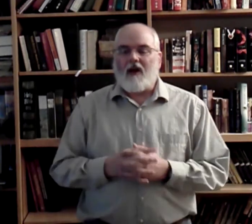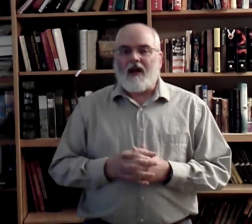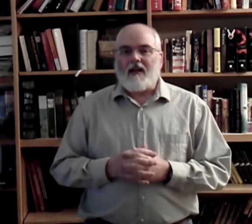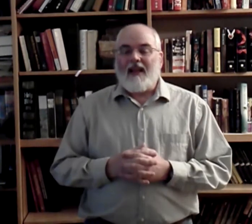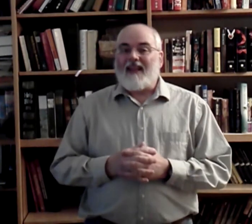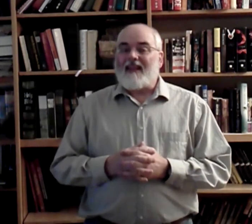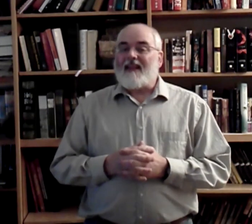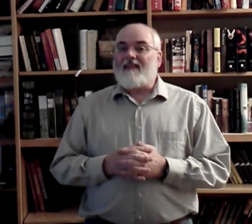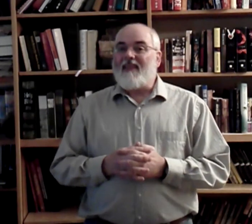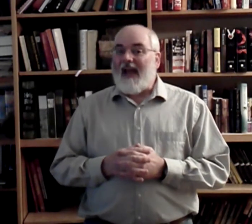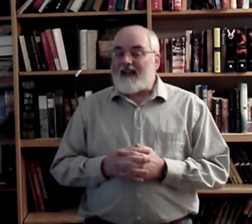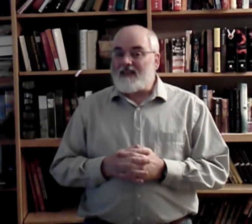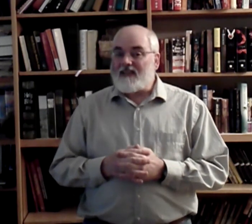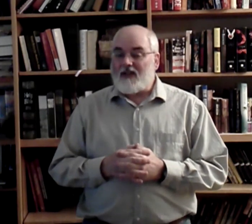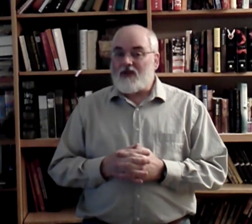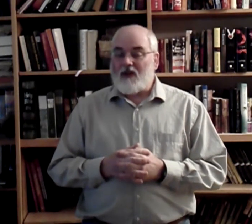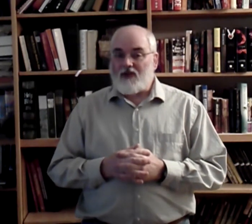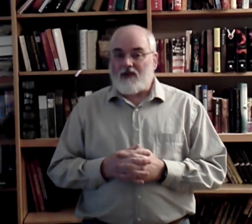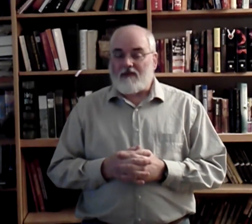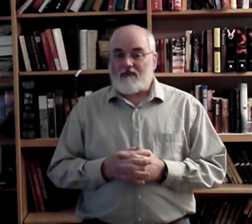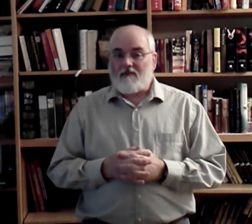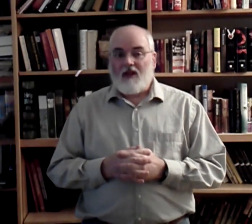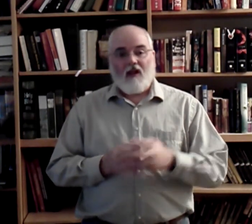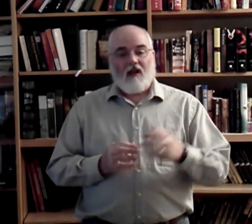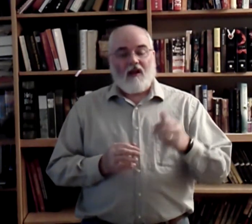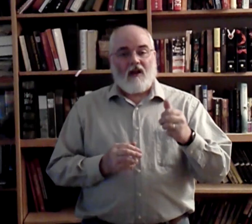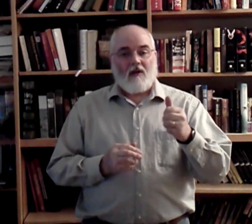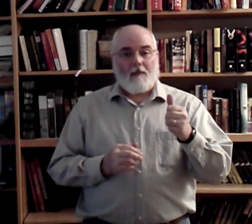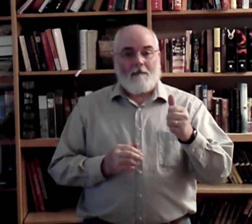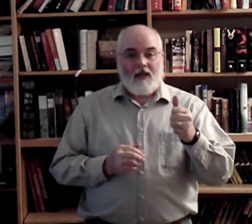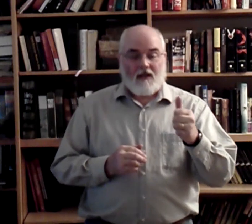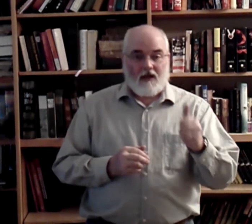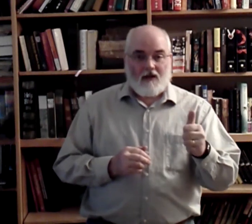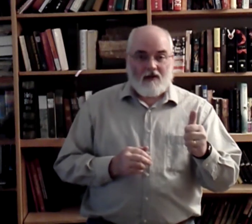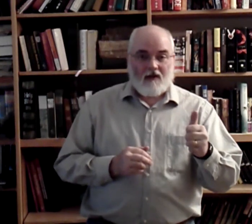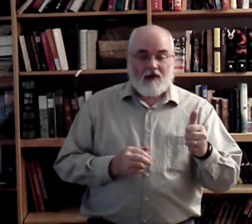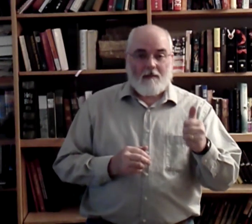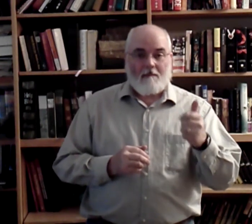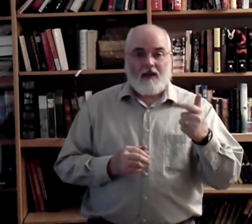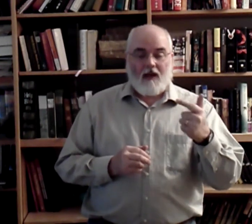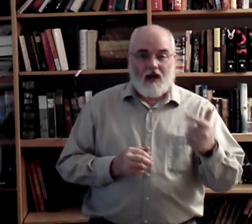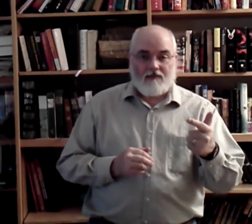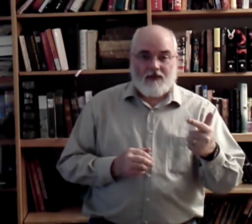Alright. That is the introduction. Be clear. Be confident.